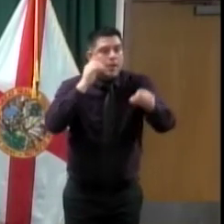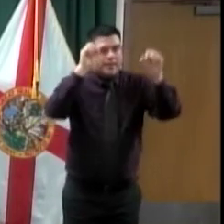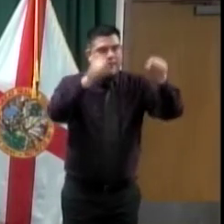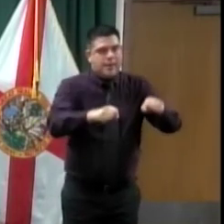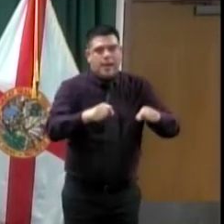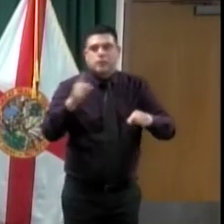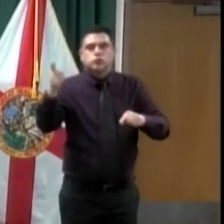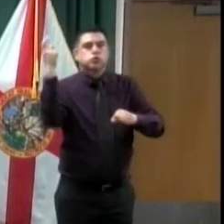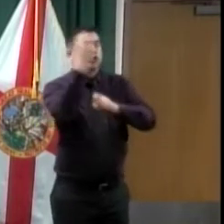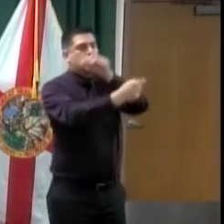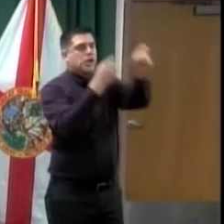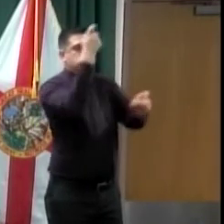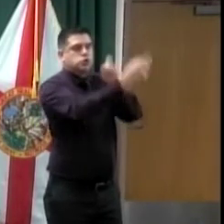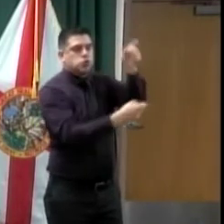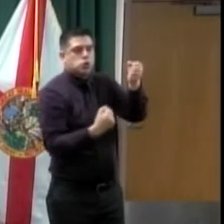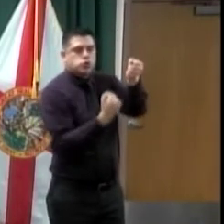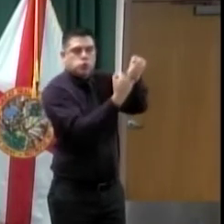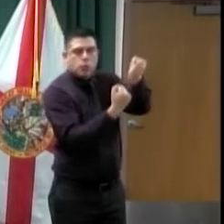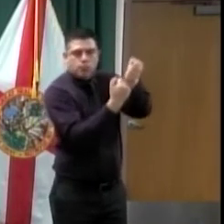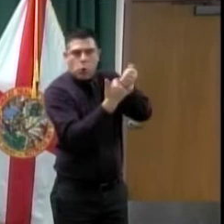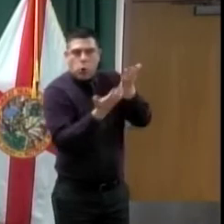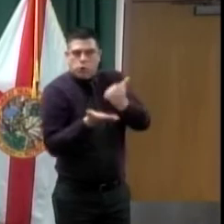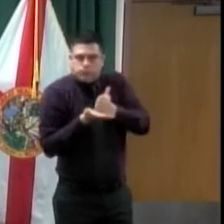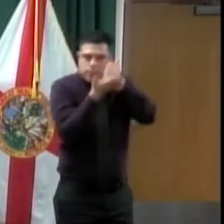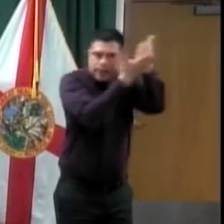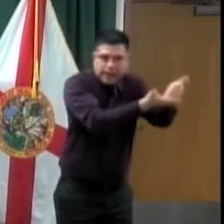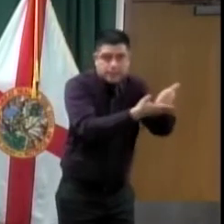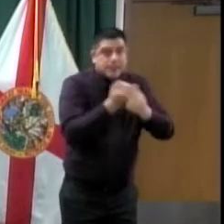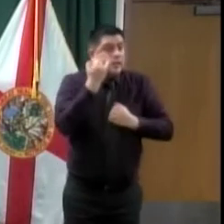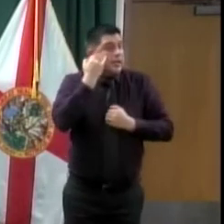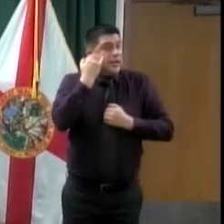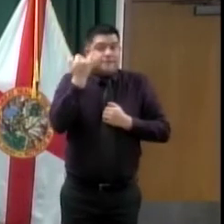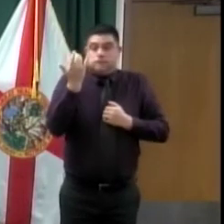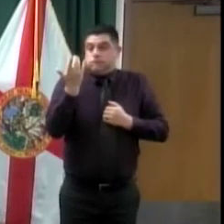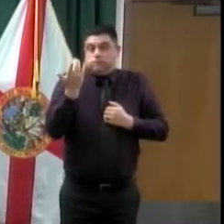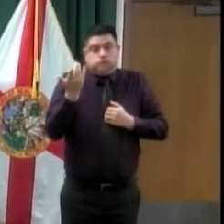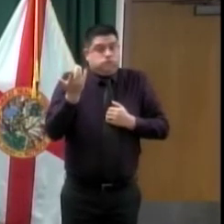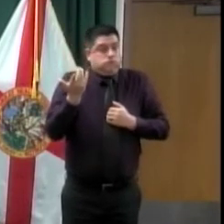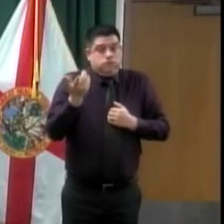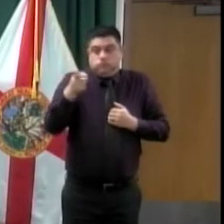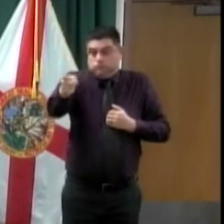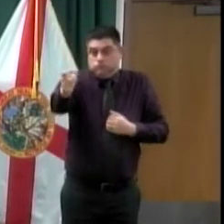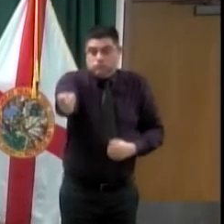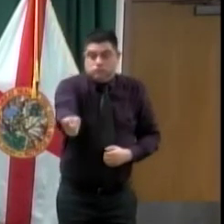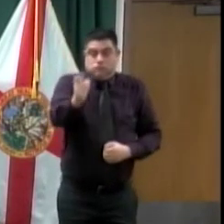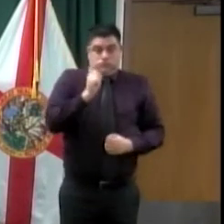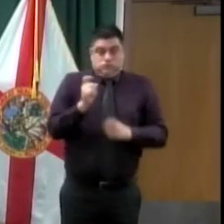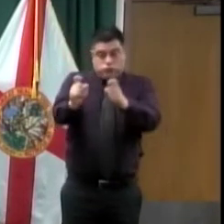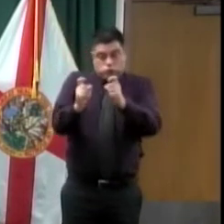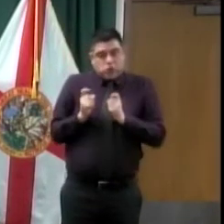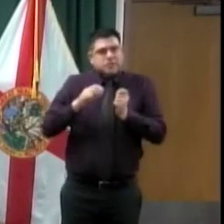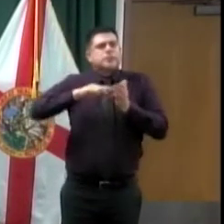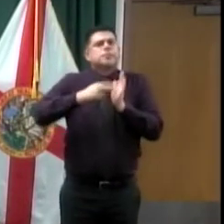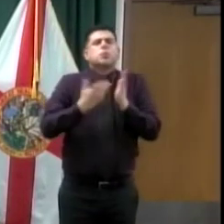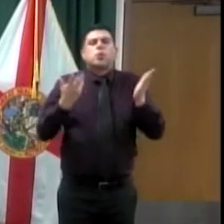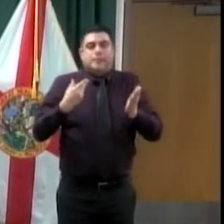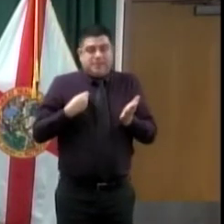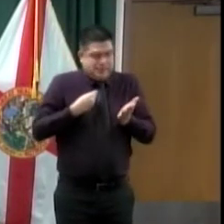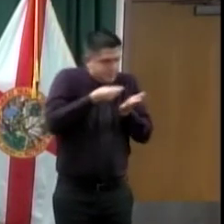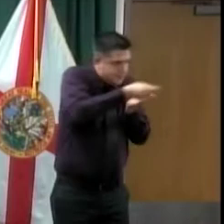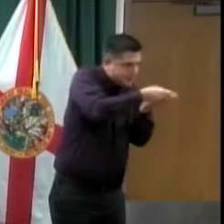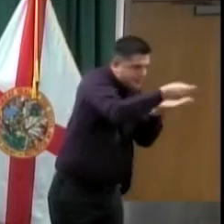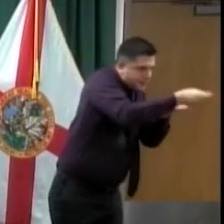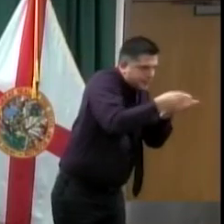we're able to leverage that $1 you donate and turn that into purchasing $30 worth of healthy proteins,